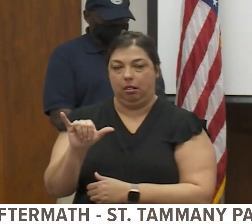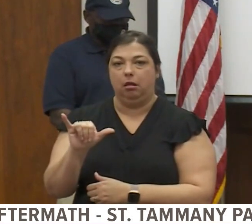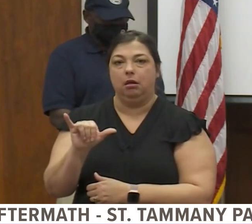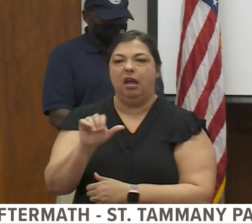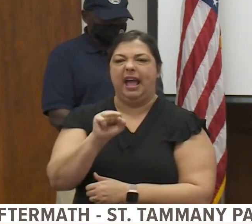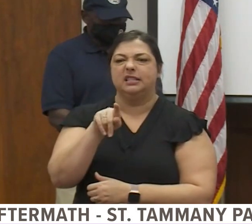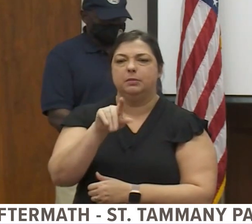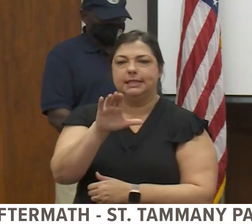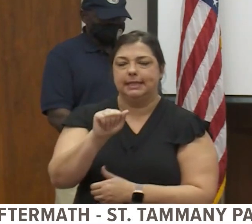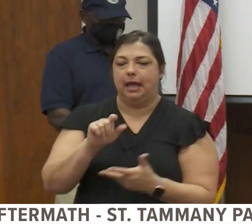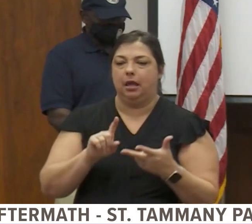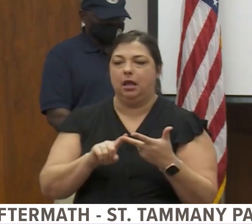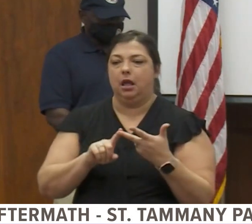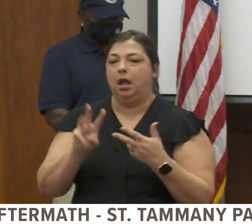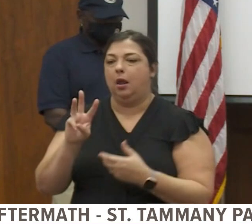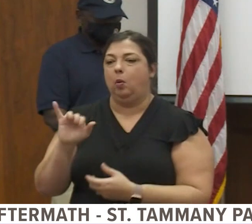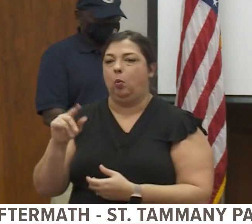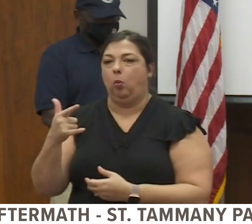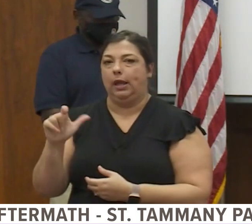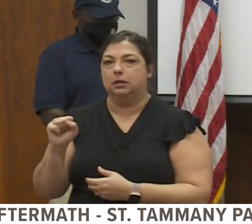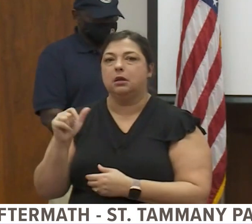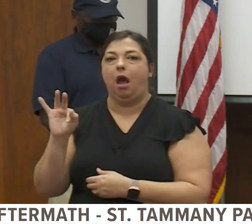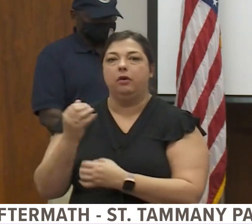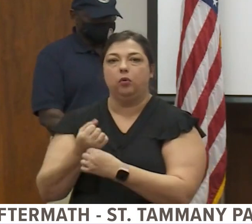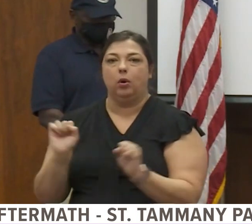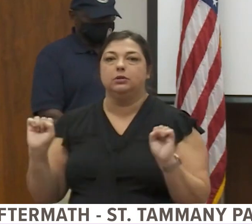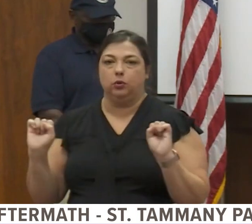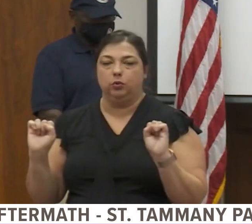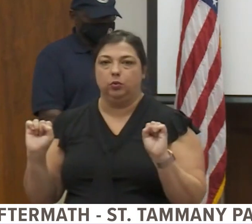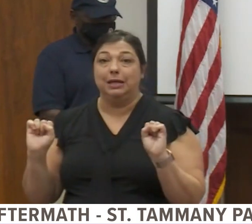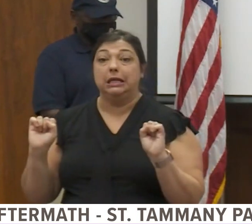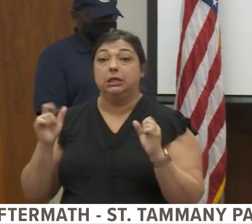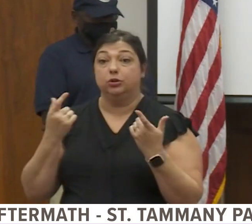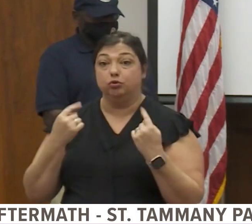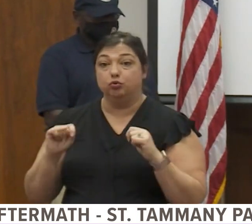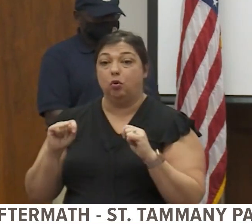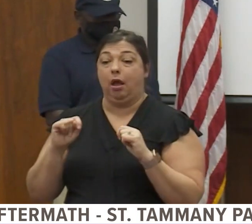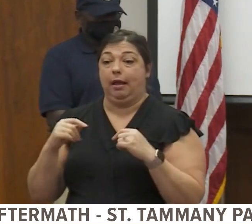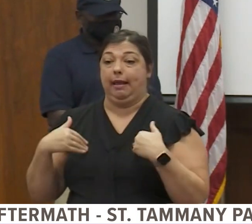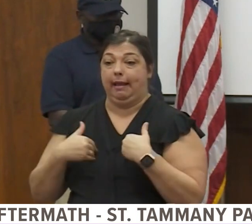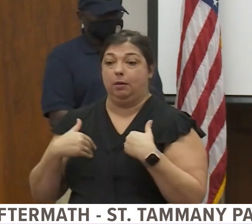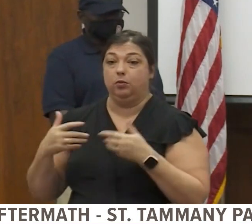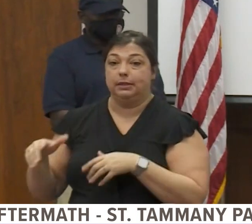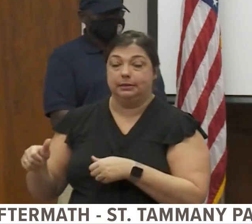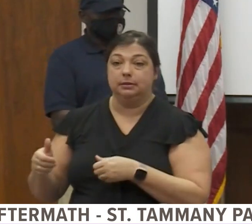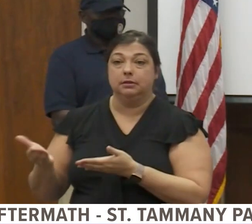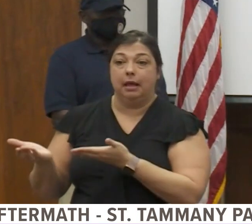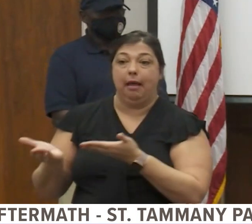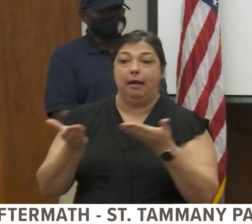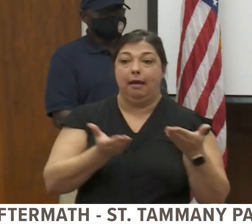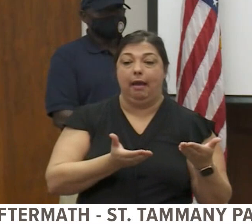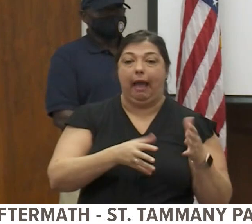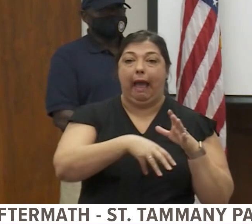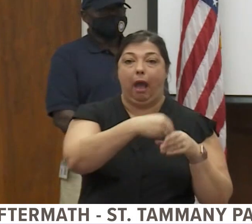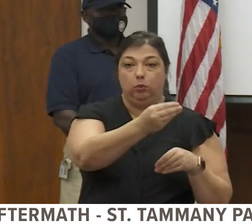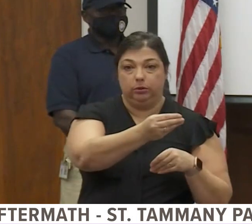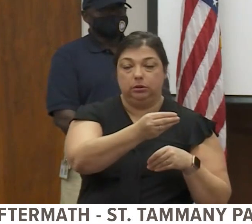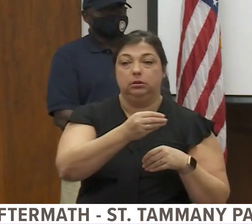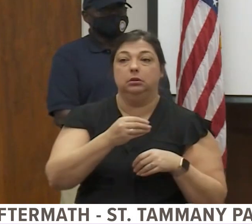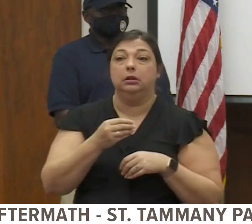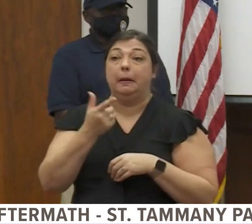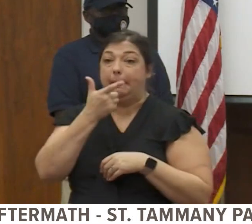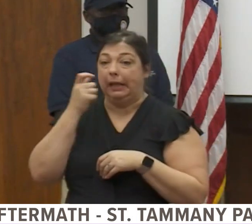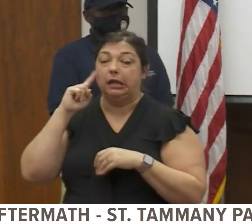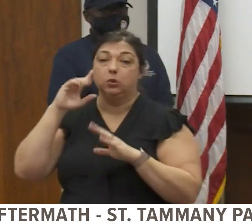to get some currently housed animals out. This is to make room for the large number of animals we're anticipating will